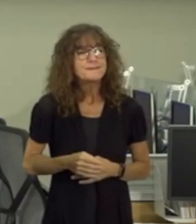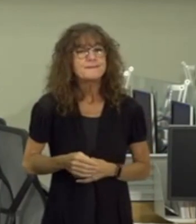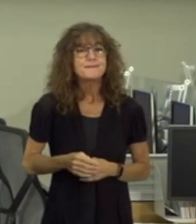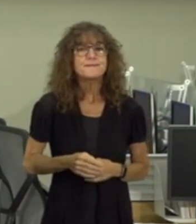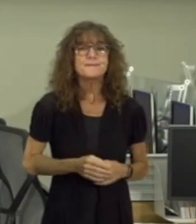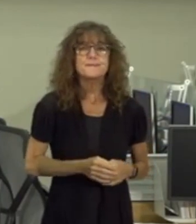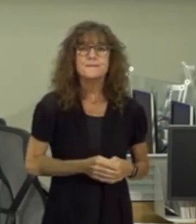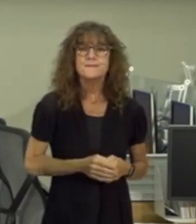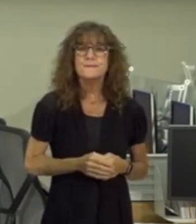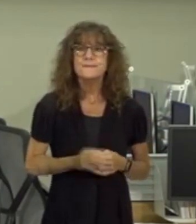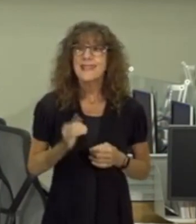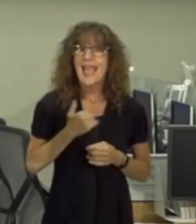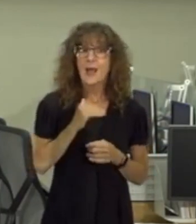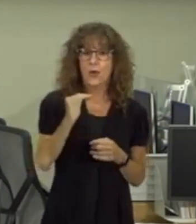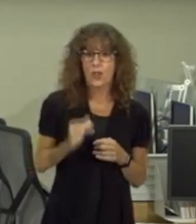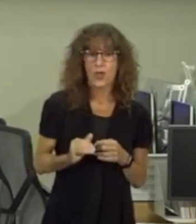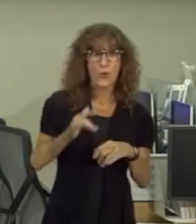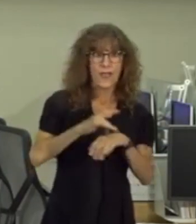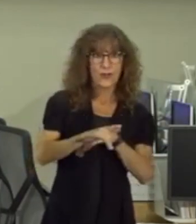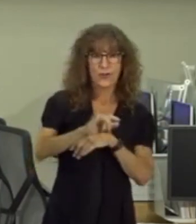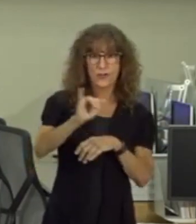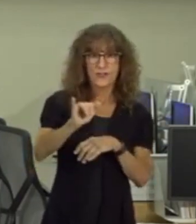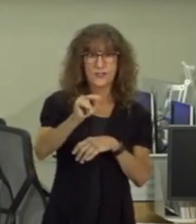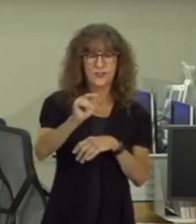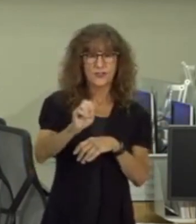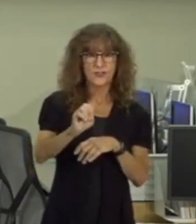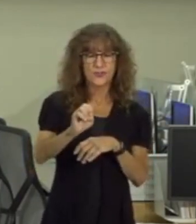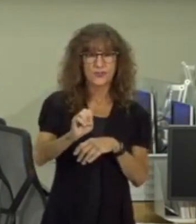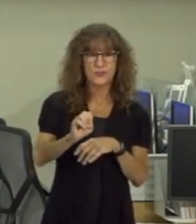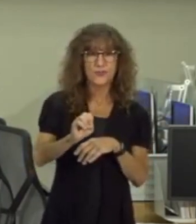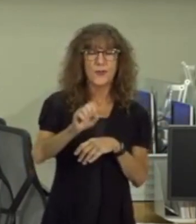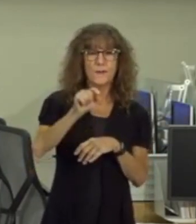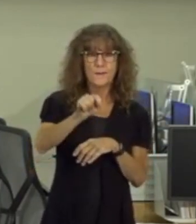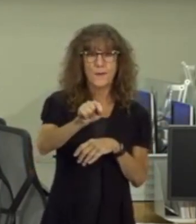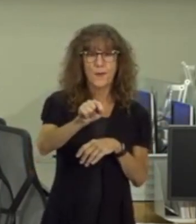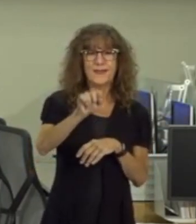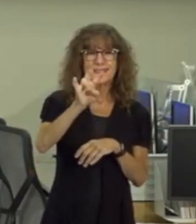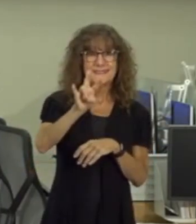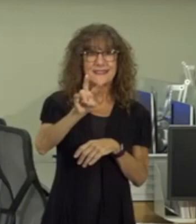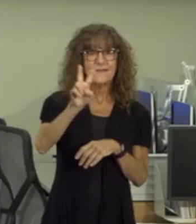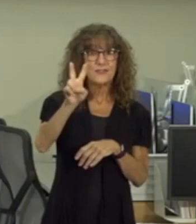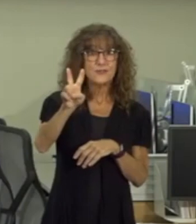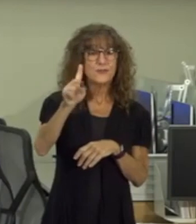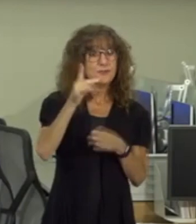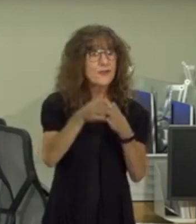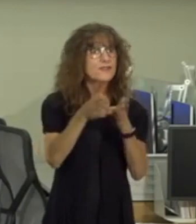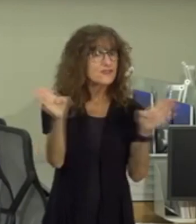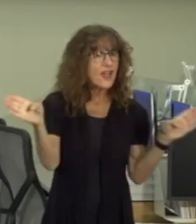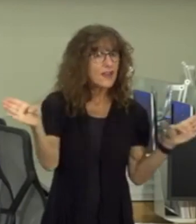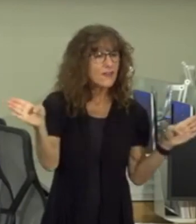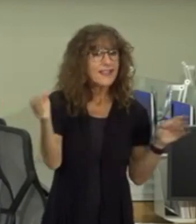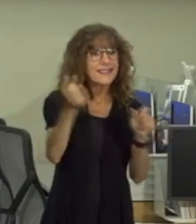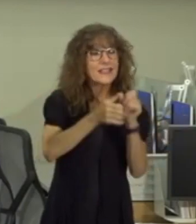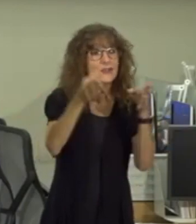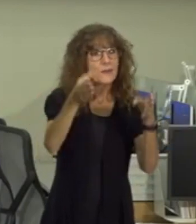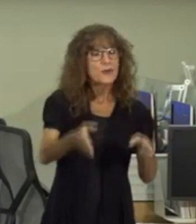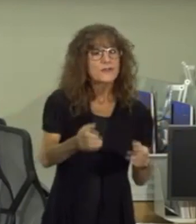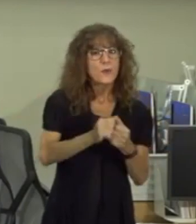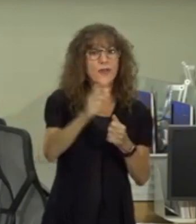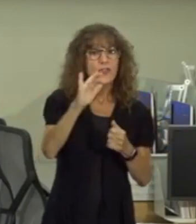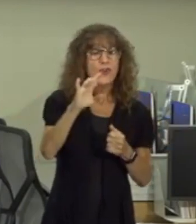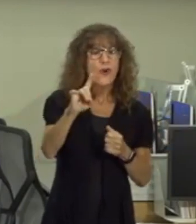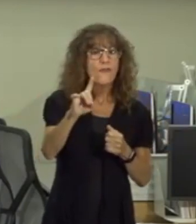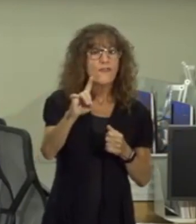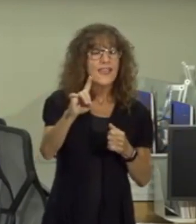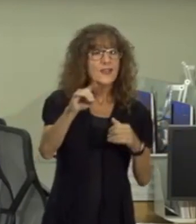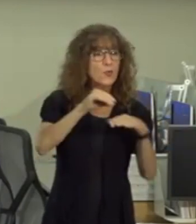our low in early june was 0.72 so overall each person with covet was